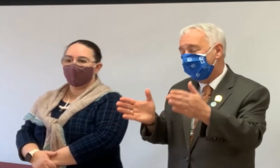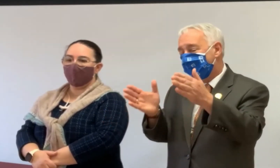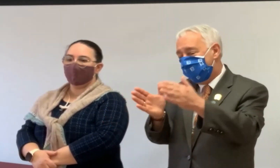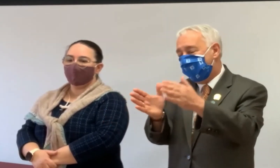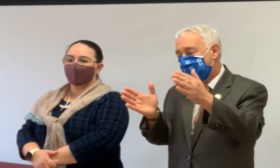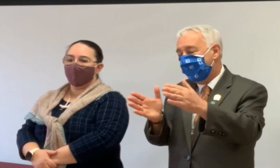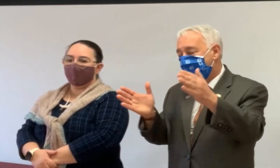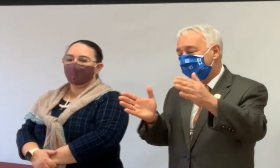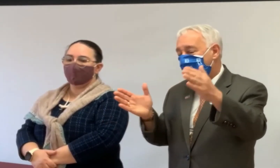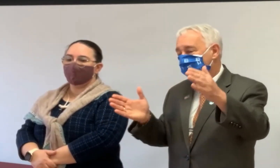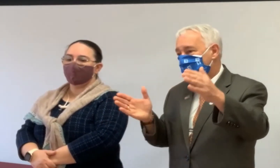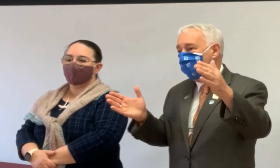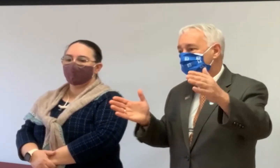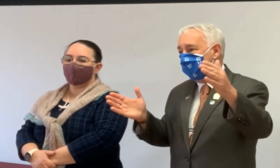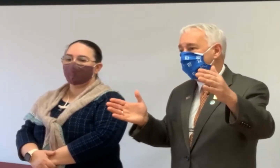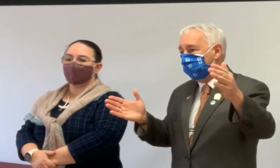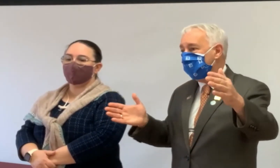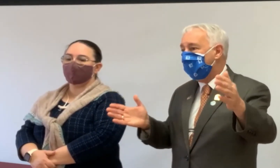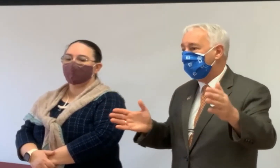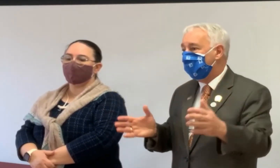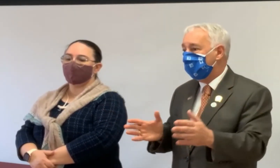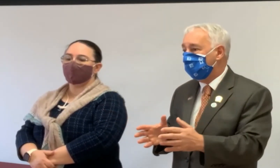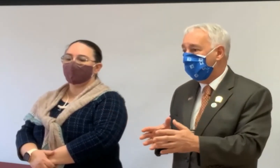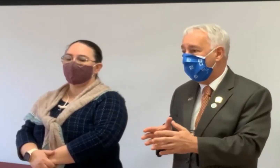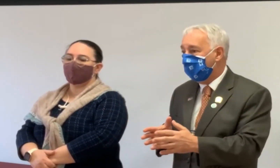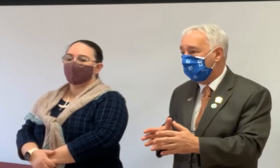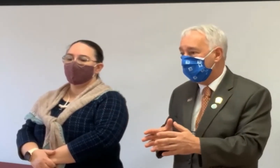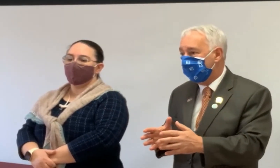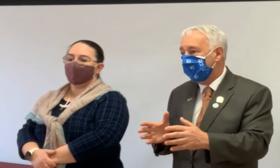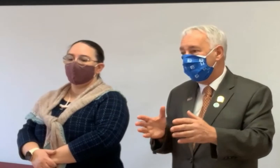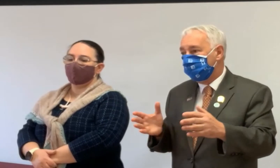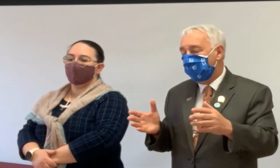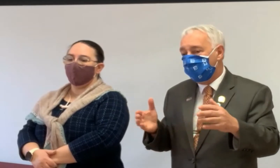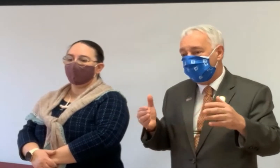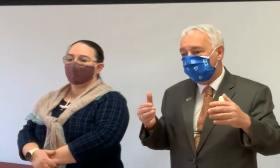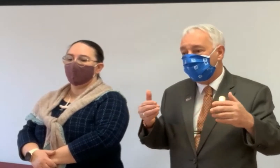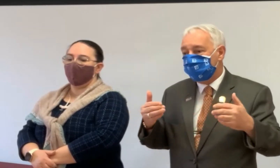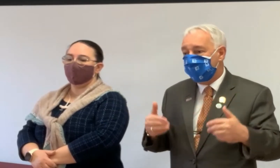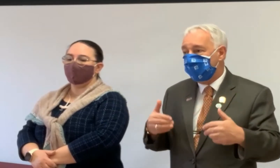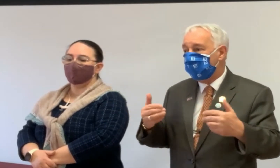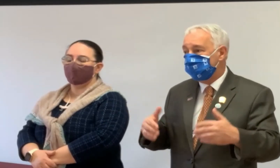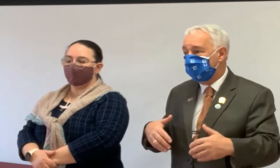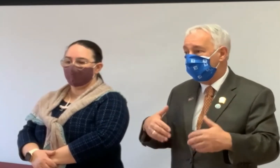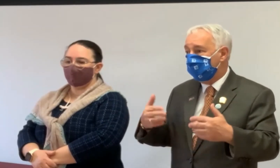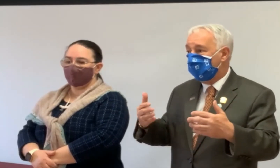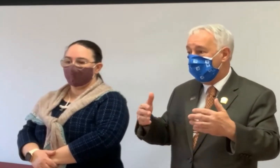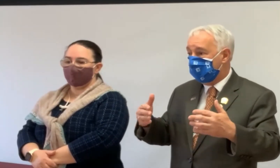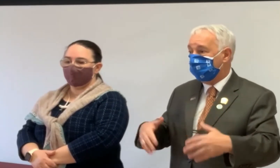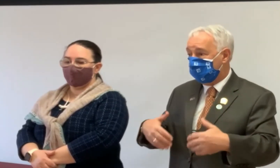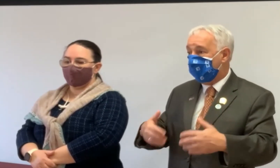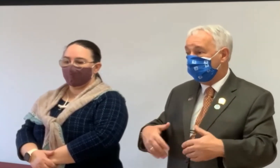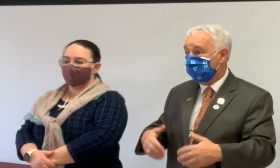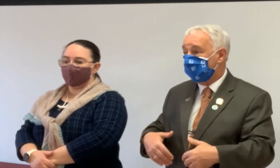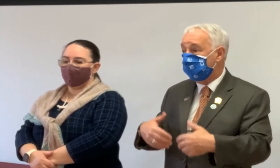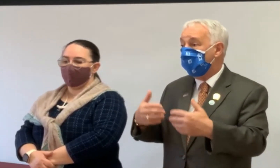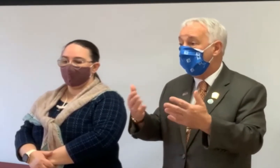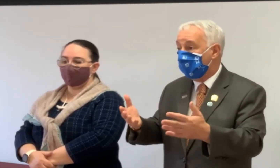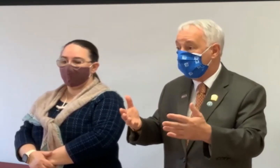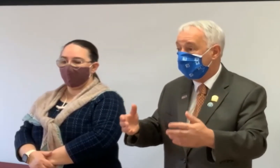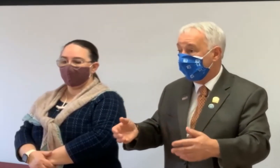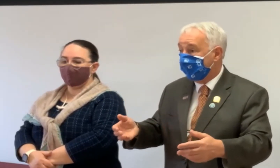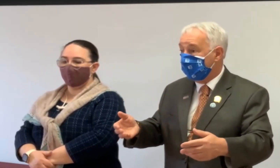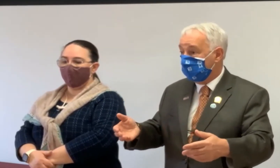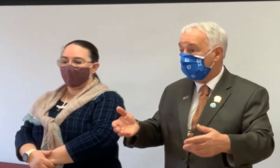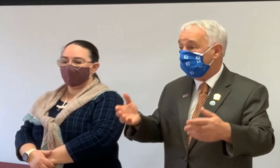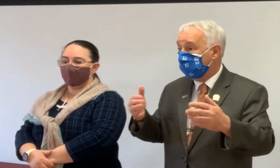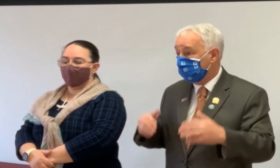check, that goes against the equity in your home. So if you were planning on leaving your $100,000 home